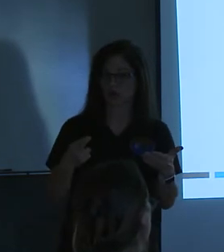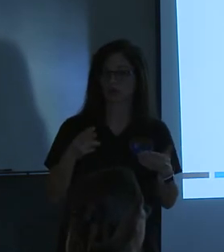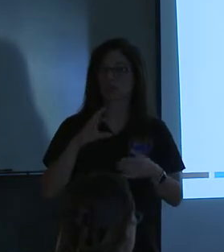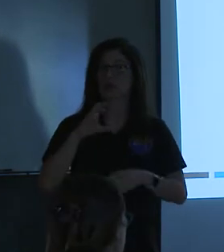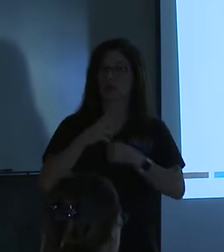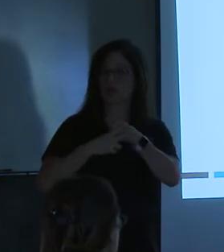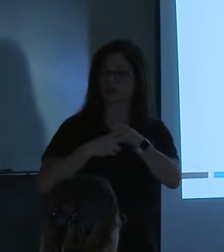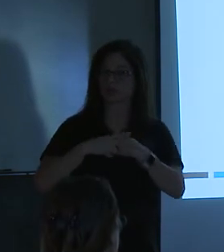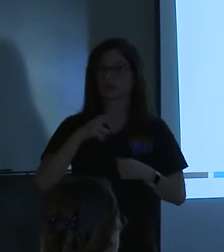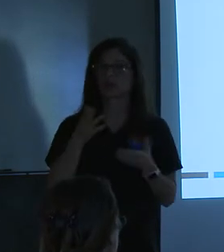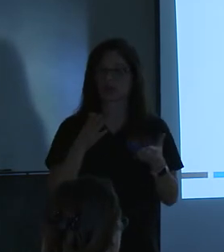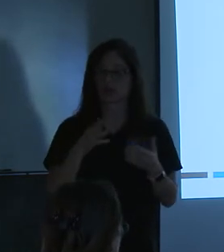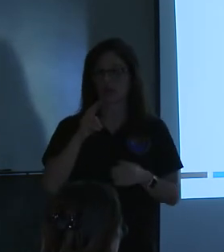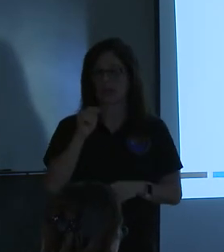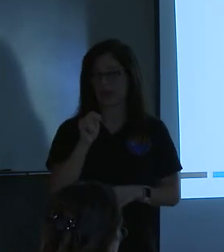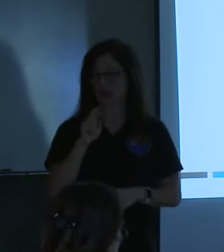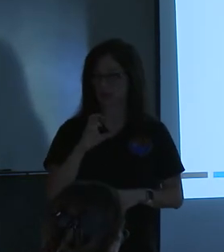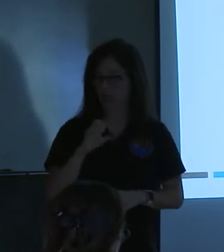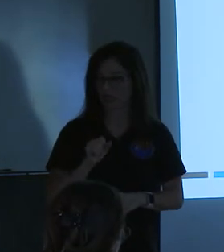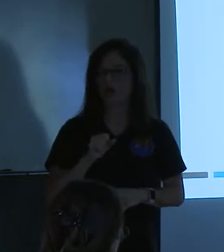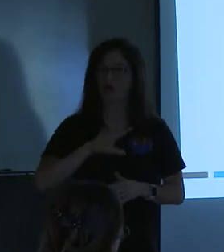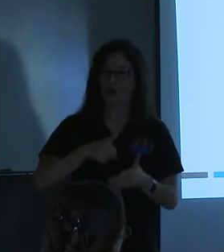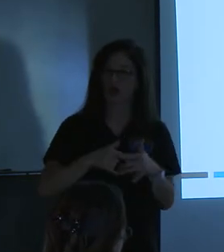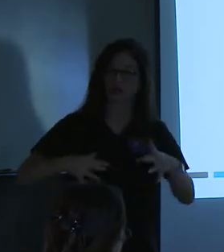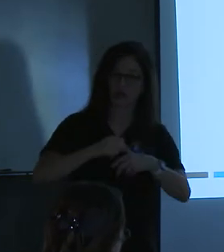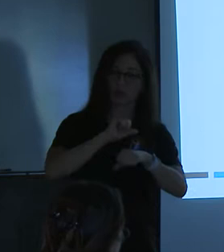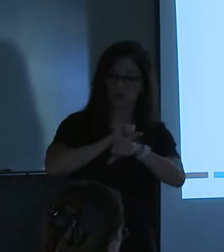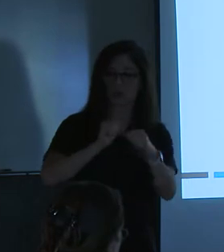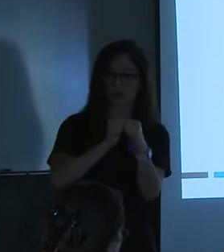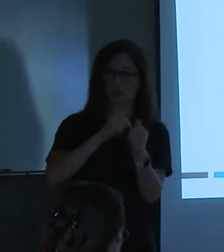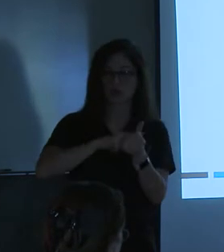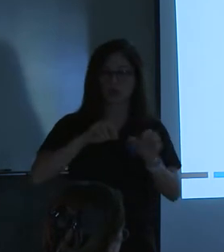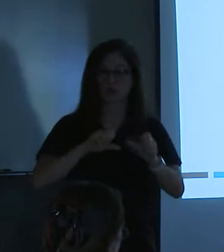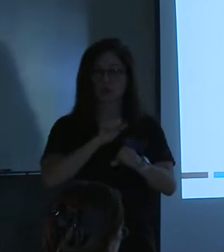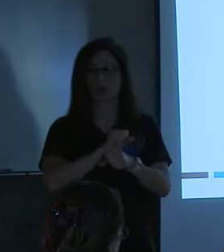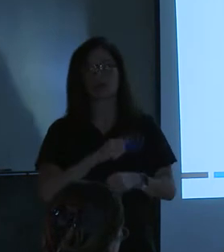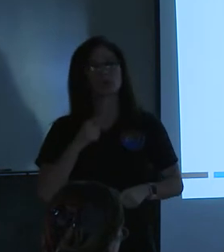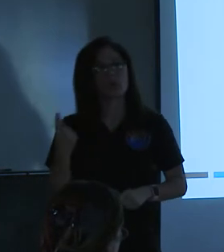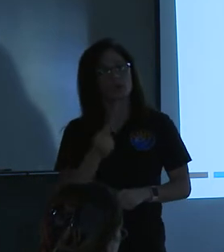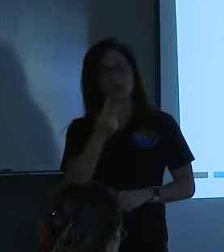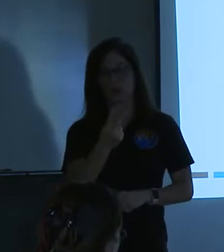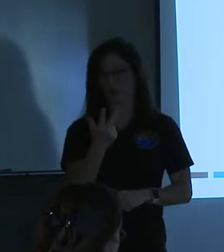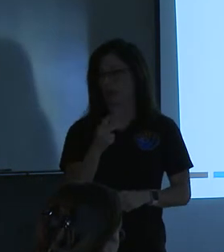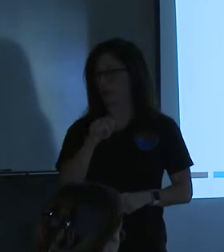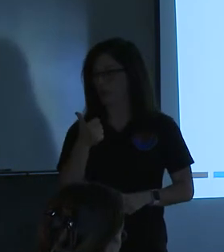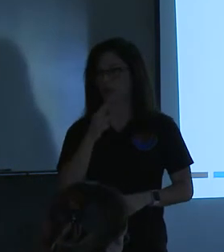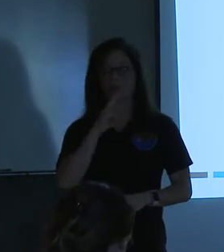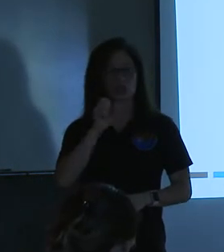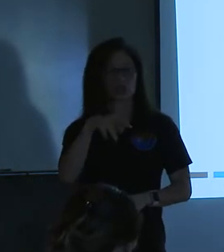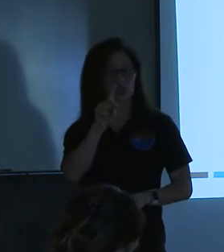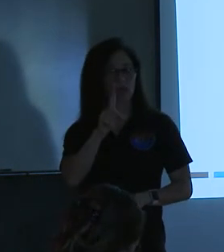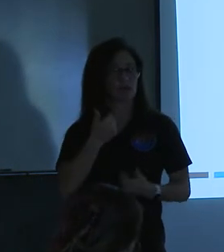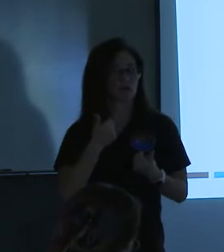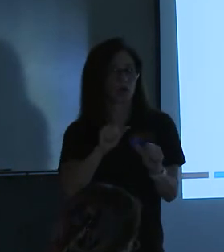up into the forest and do this work. There's only about two or three other watersheds in the whole nation that they've even